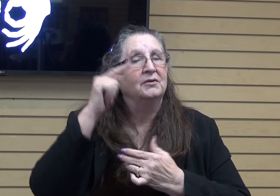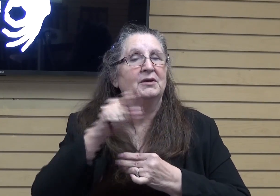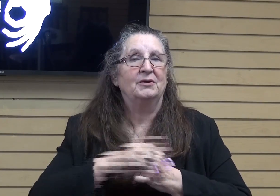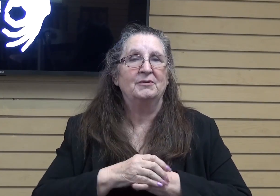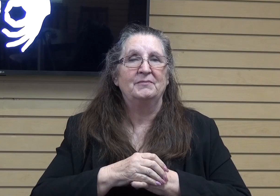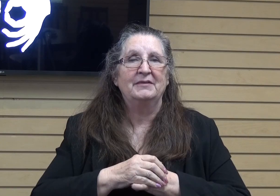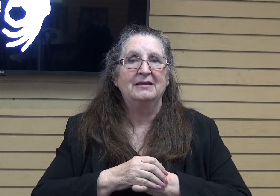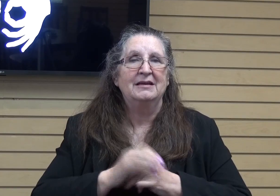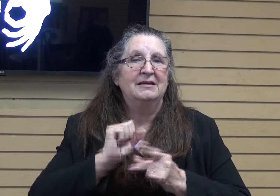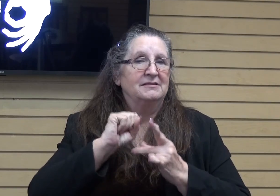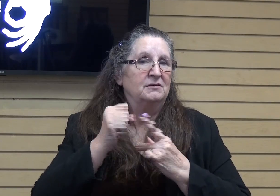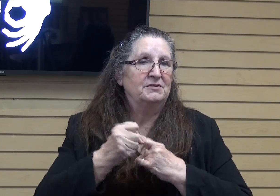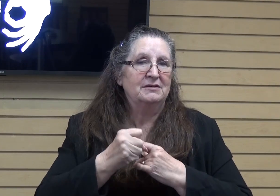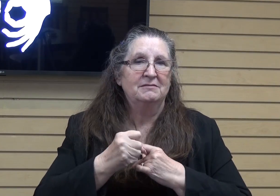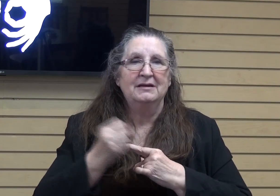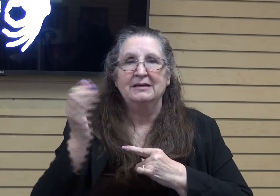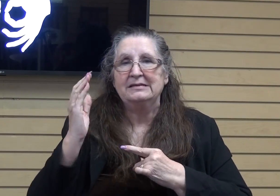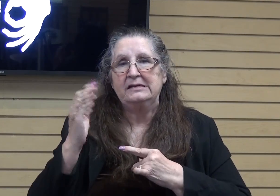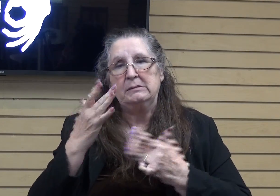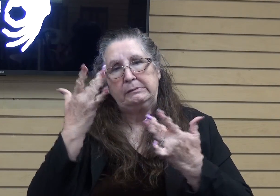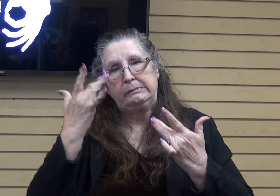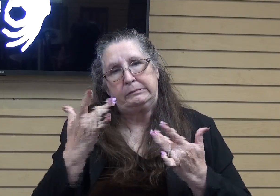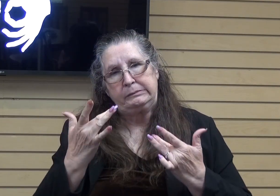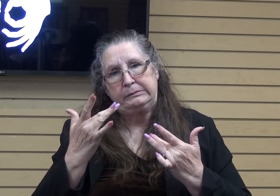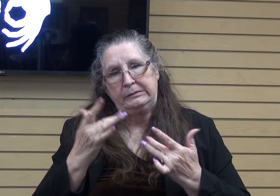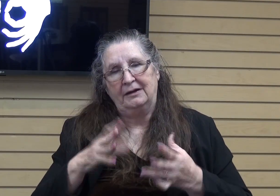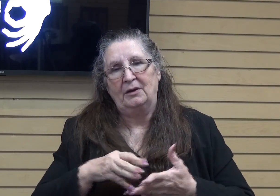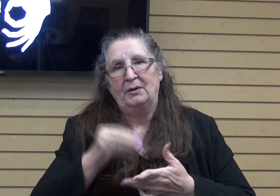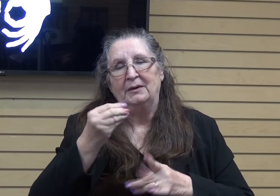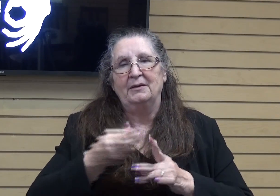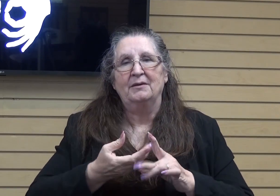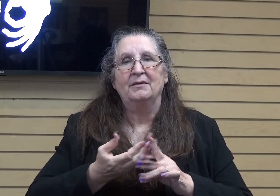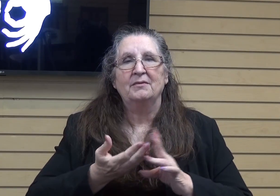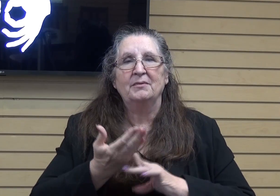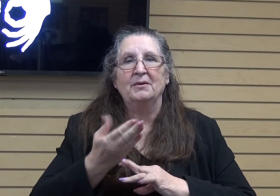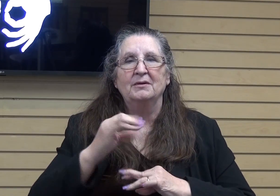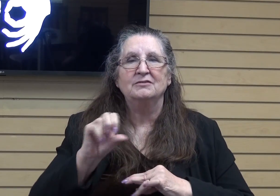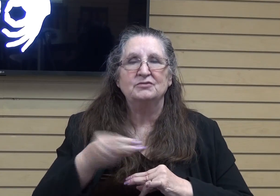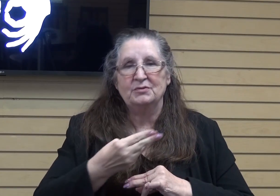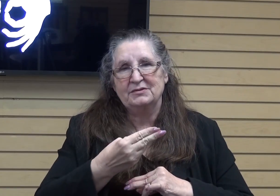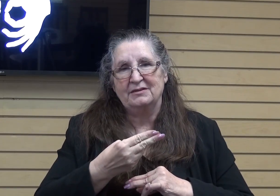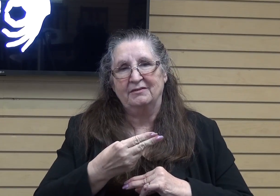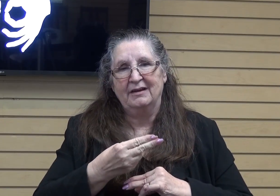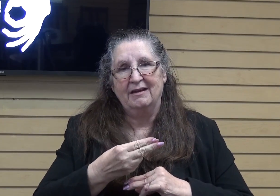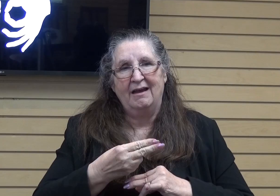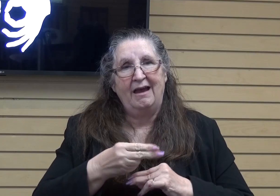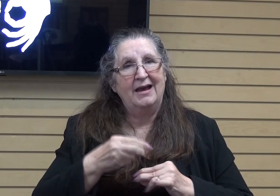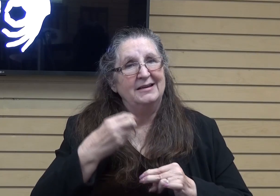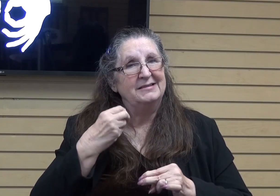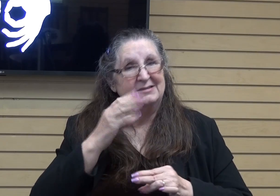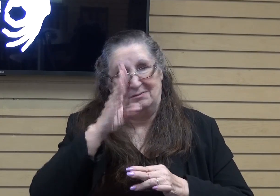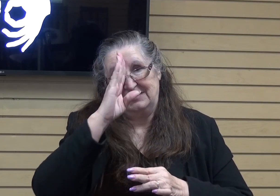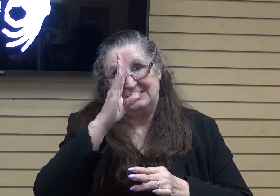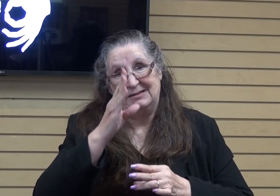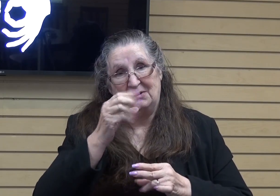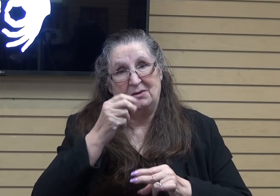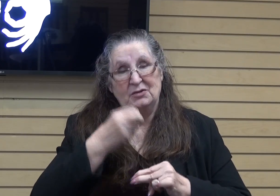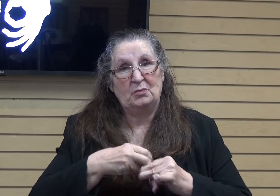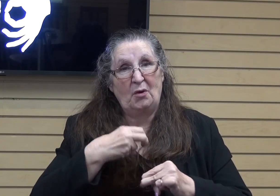some situations that seem kind of bleak, as we're learning through Joseph, he's got some pretty serious issues going on, but he